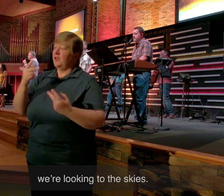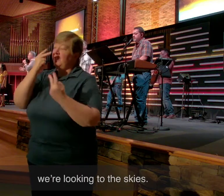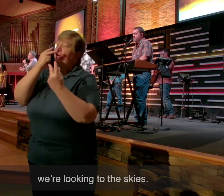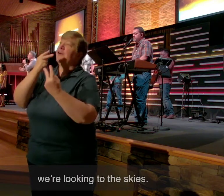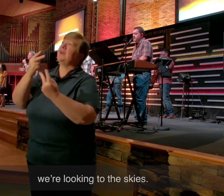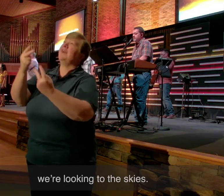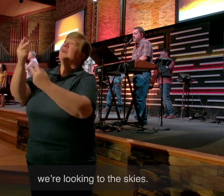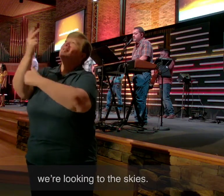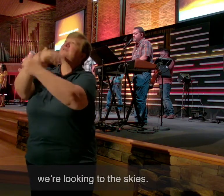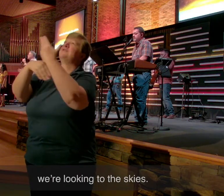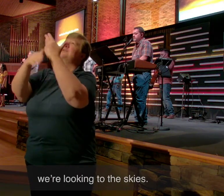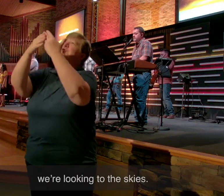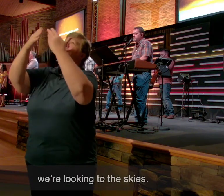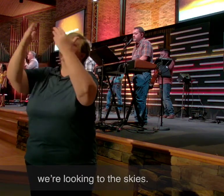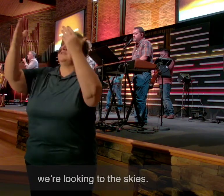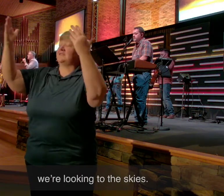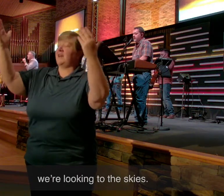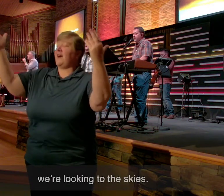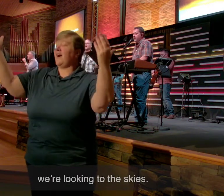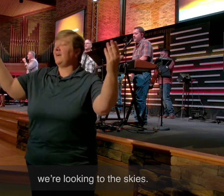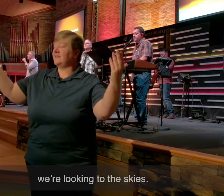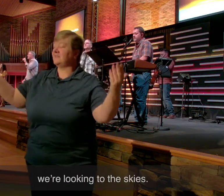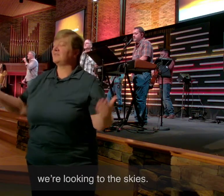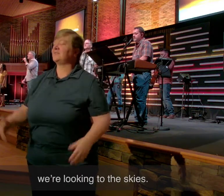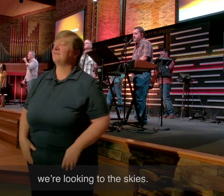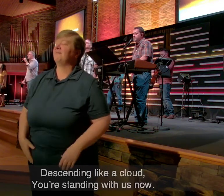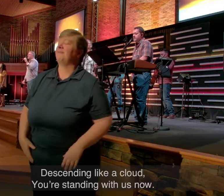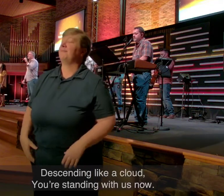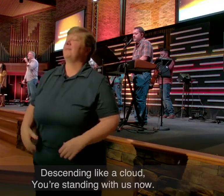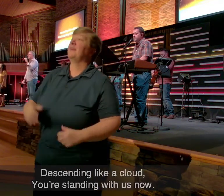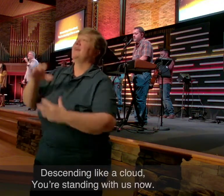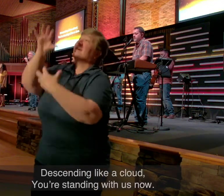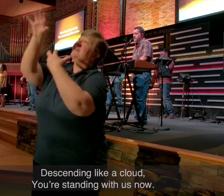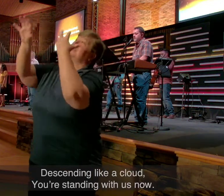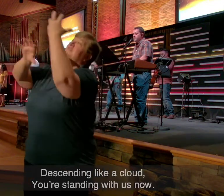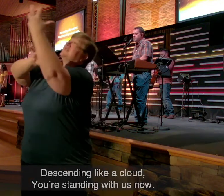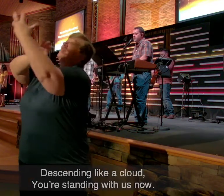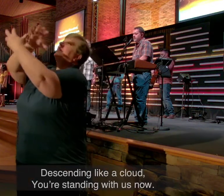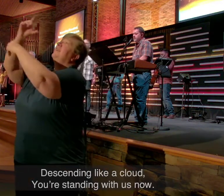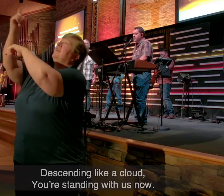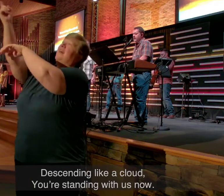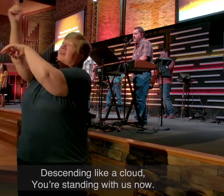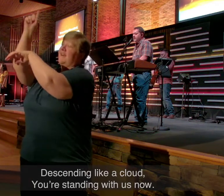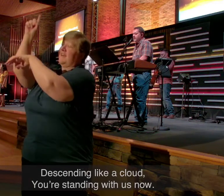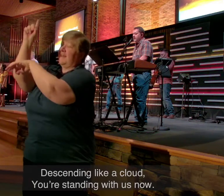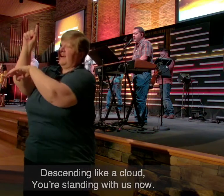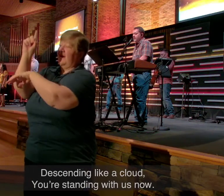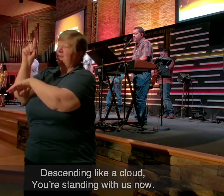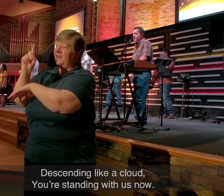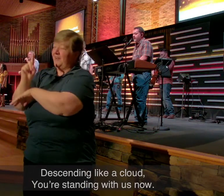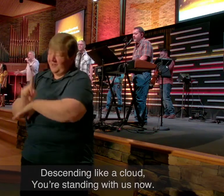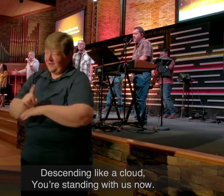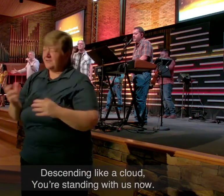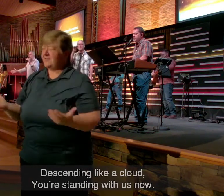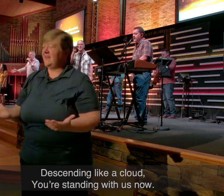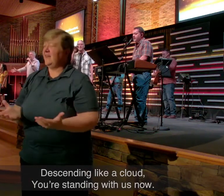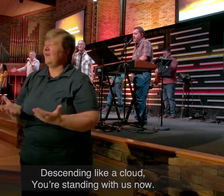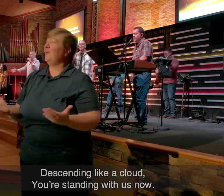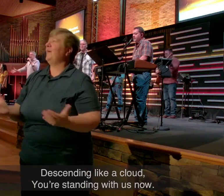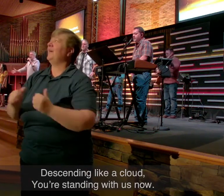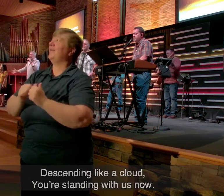looking to the skies. Descending like a cloud. You're standing with